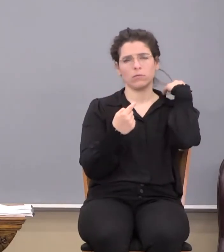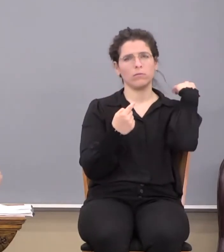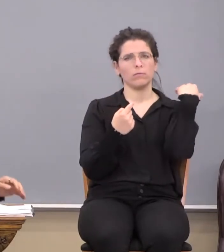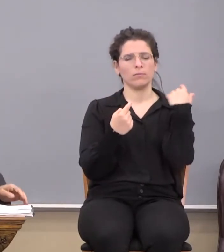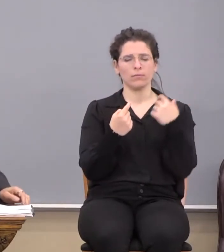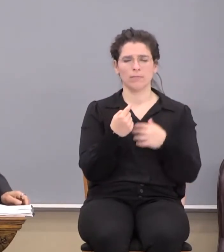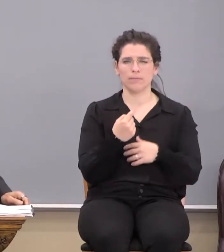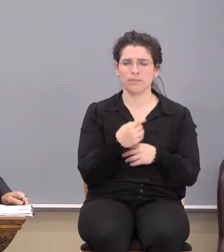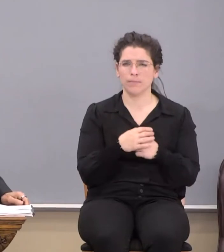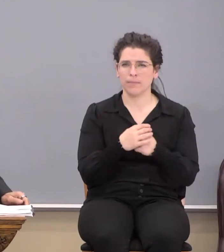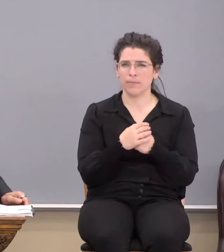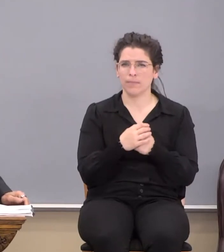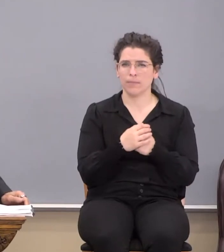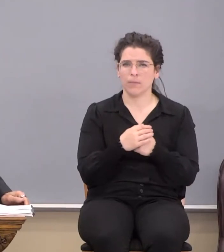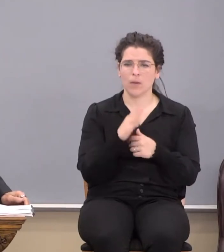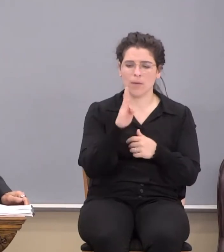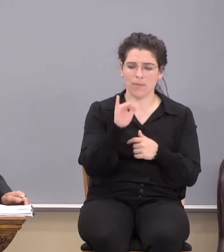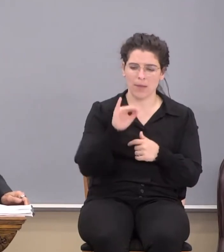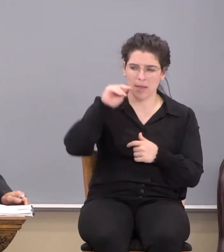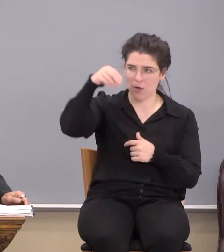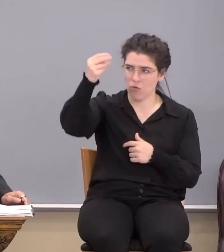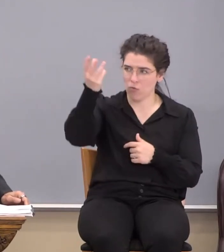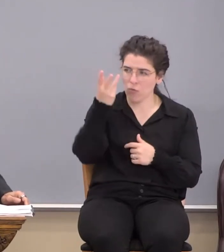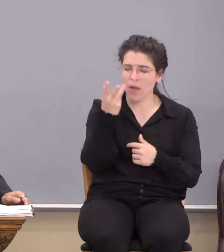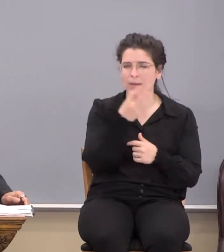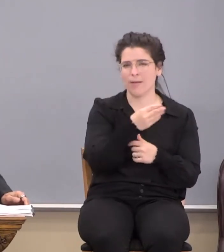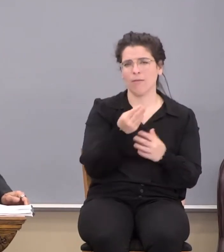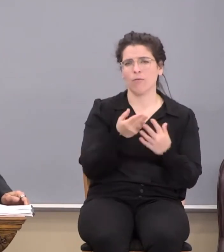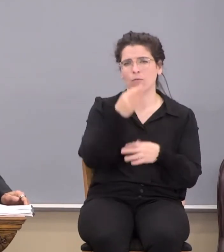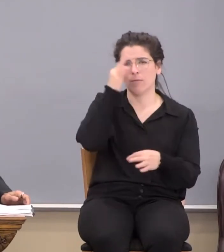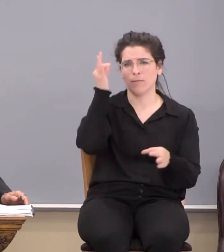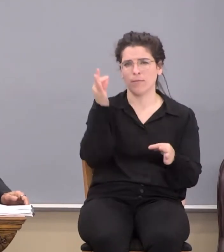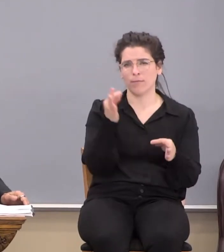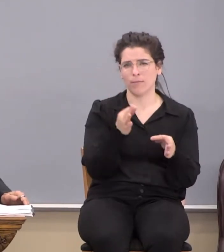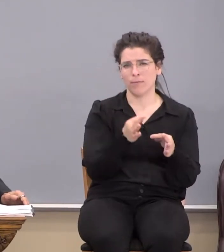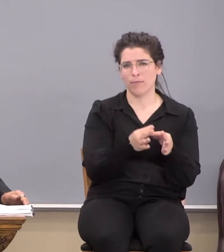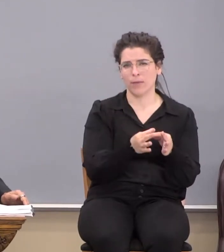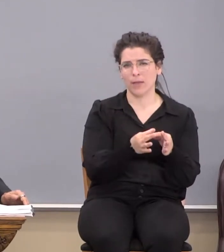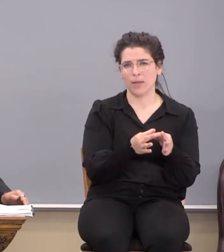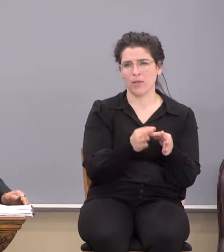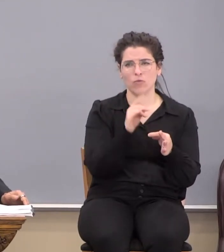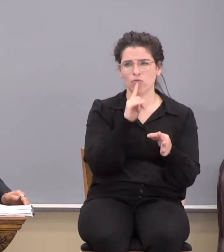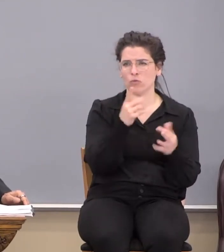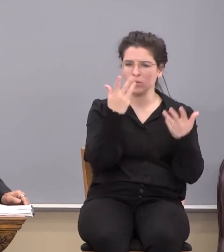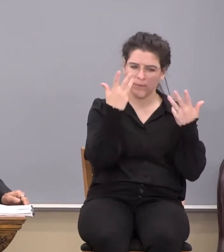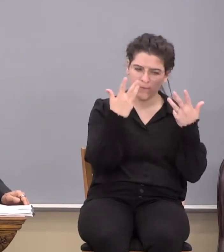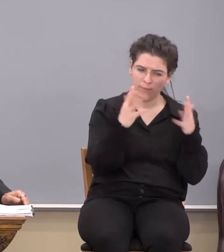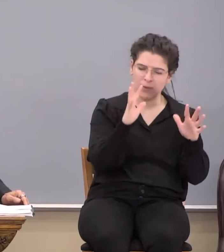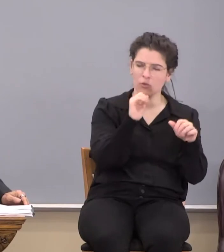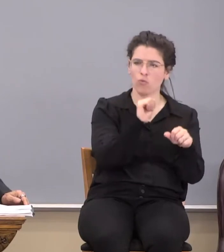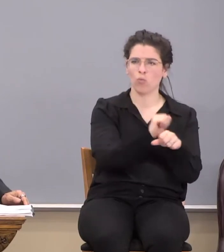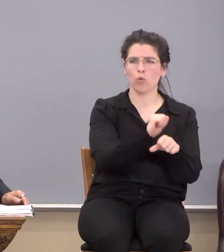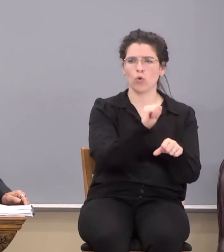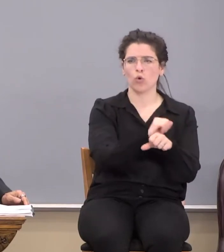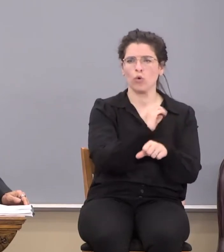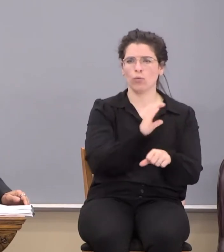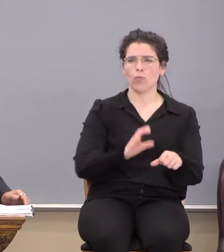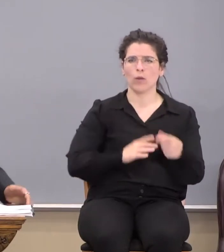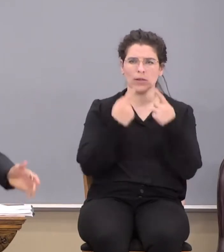Wow, a grace underbaked. Truly a finished work of what Christ did.